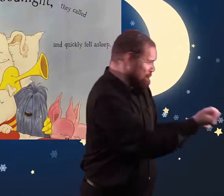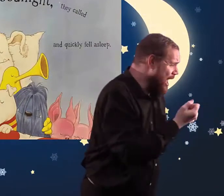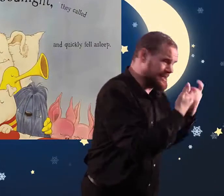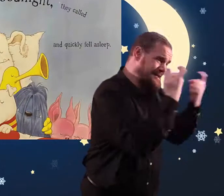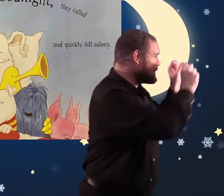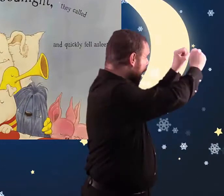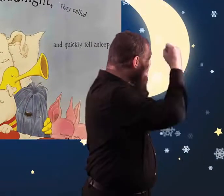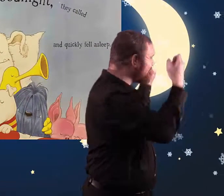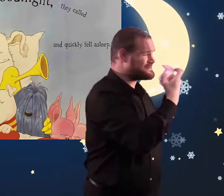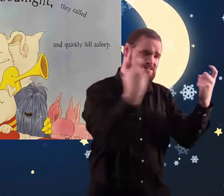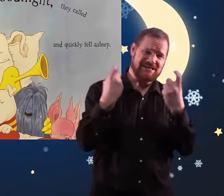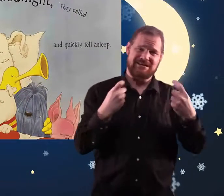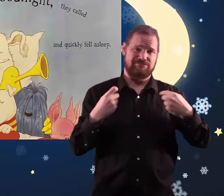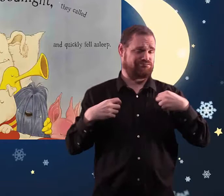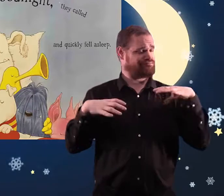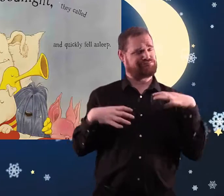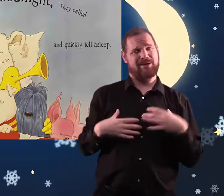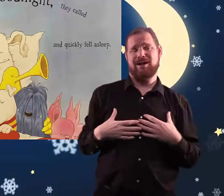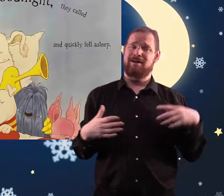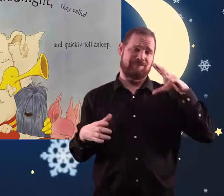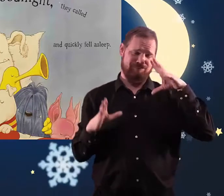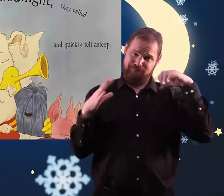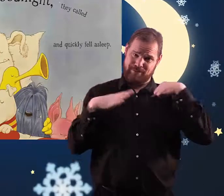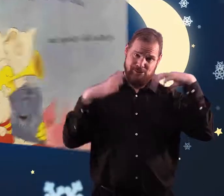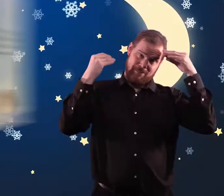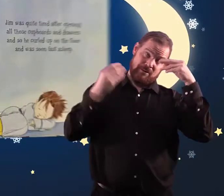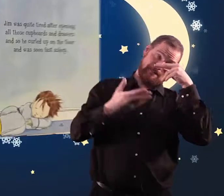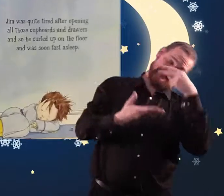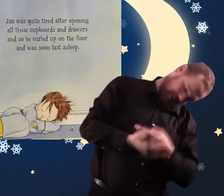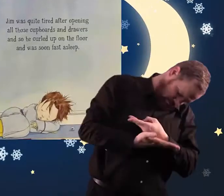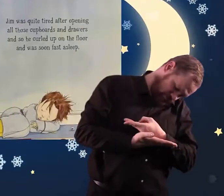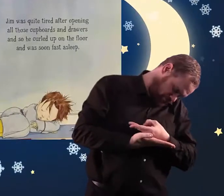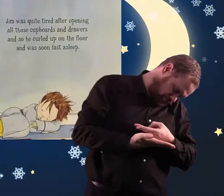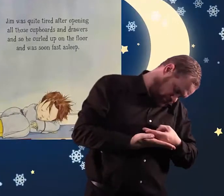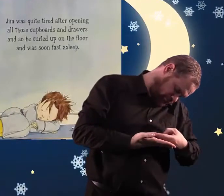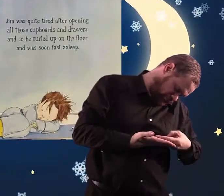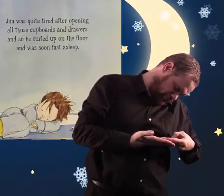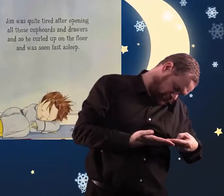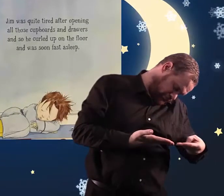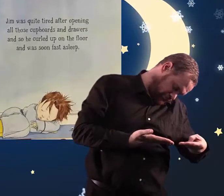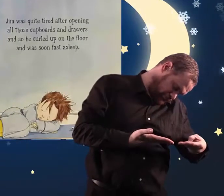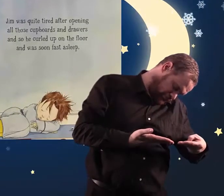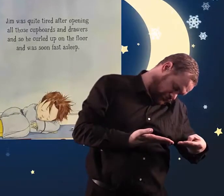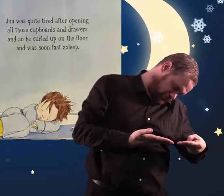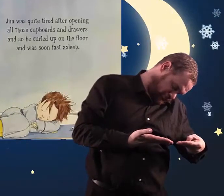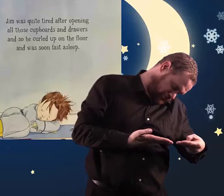And so they did. Good night, they called and quickly fell